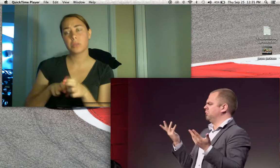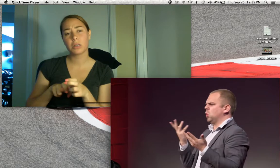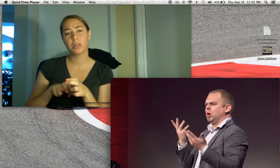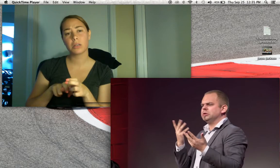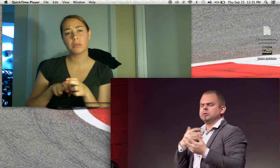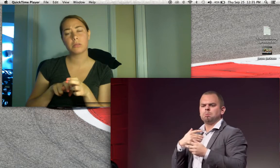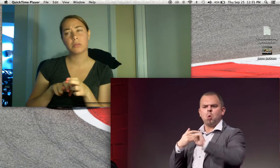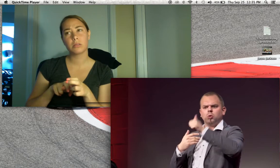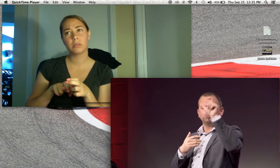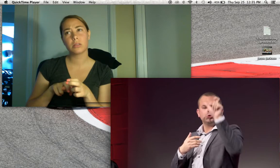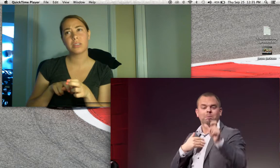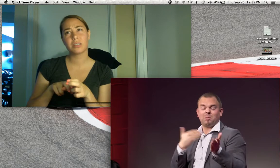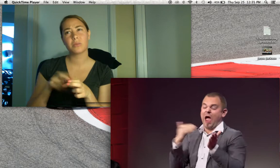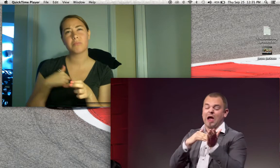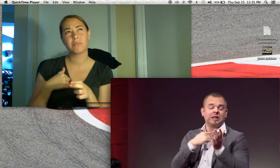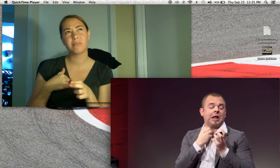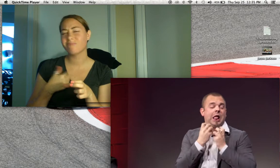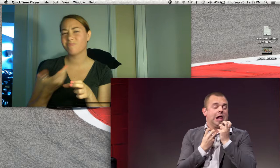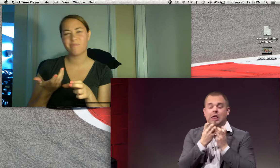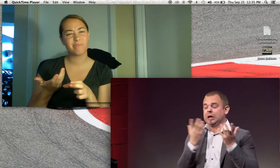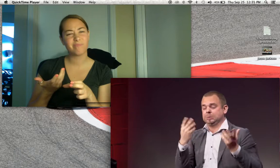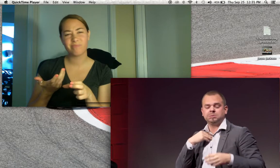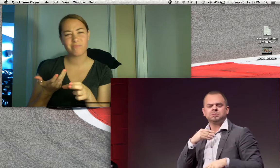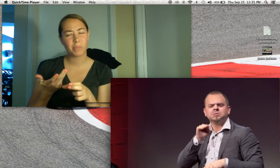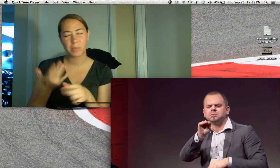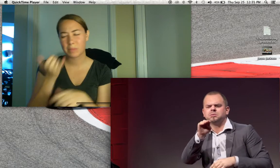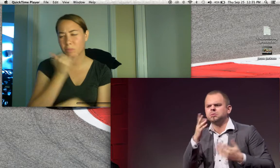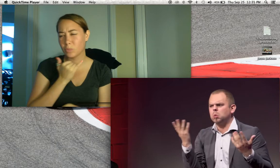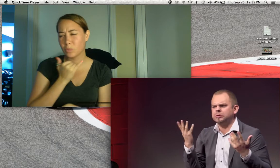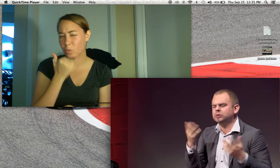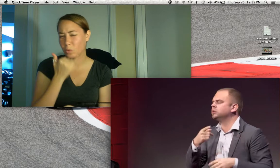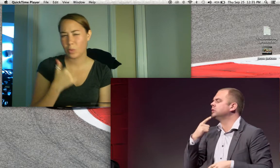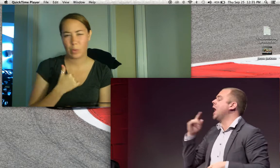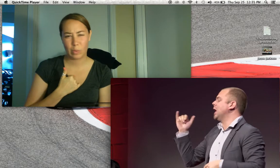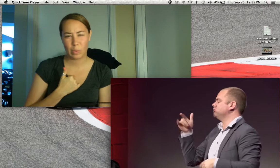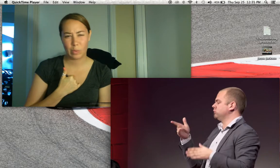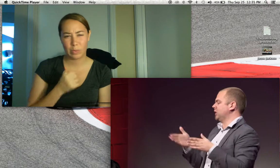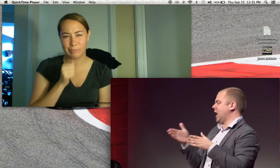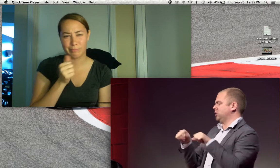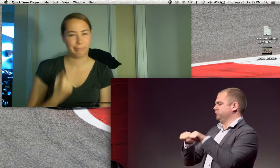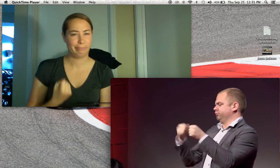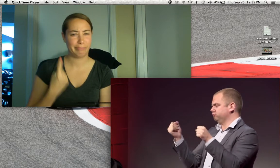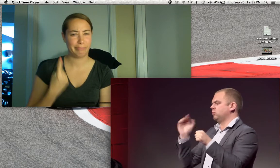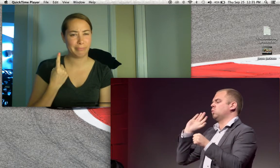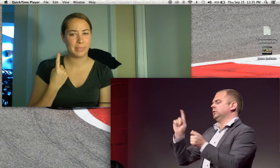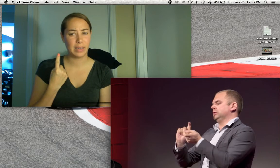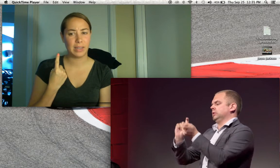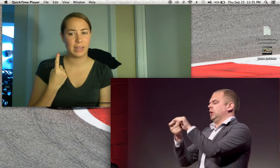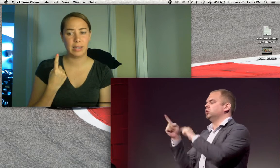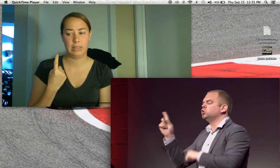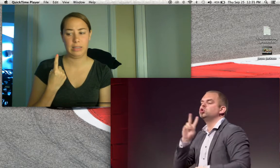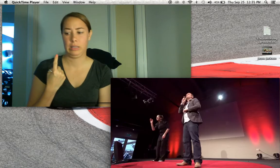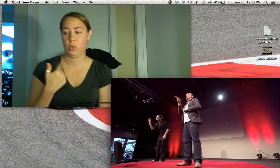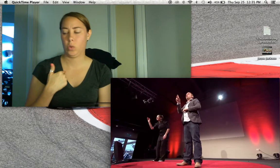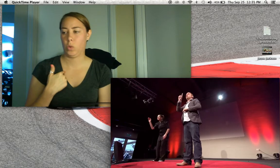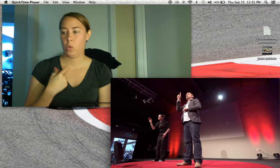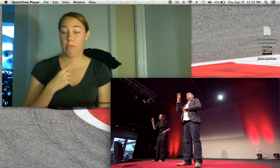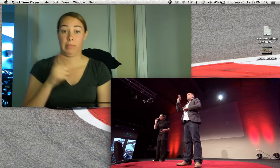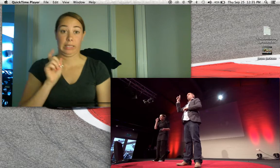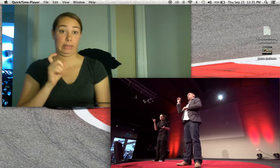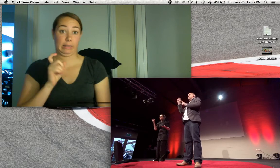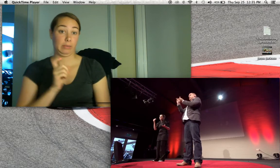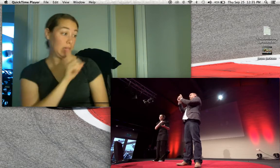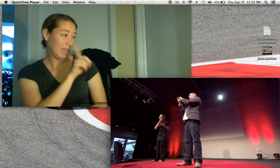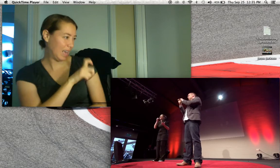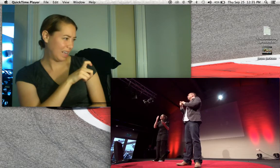I opened my eyes and there's some people standing up, getting out of the train. So again, with my voice, I asked someone what was happening, so